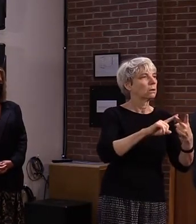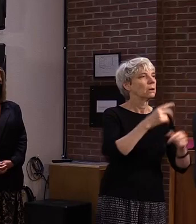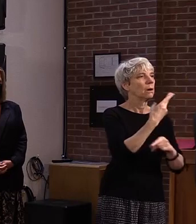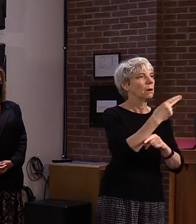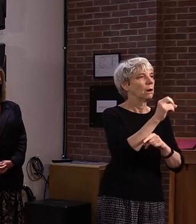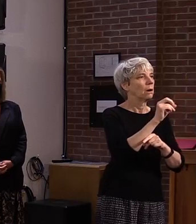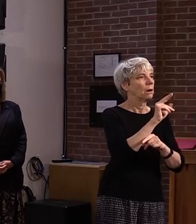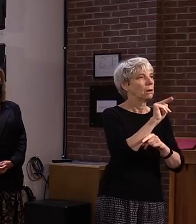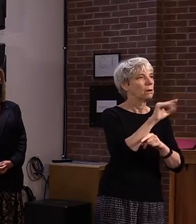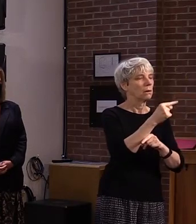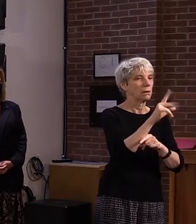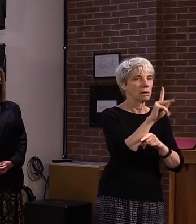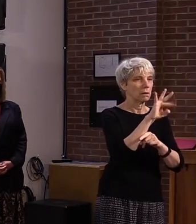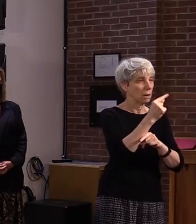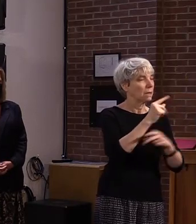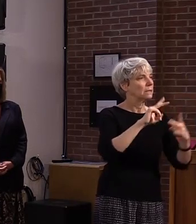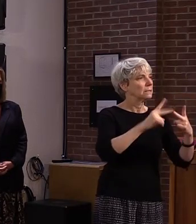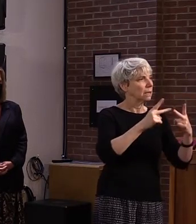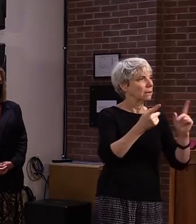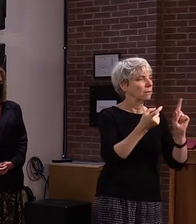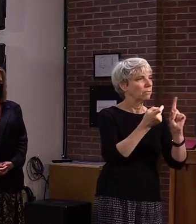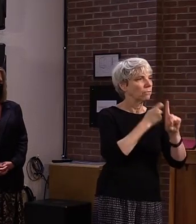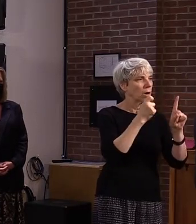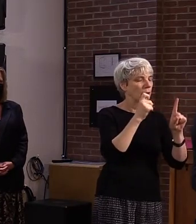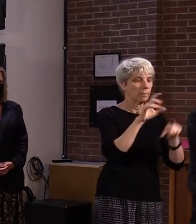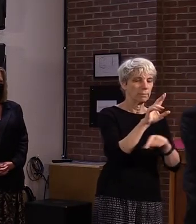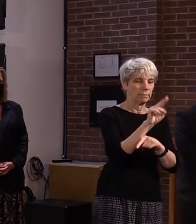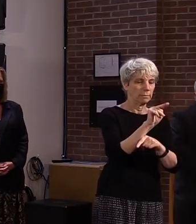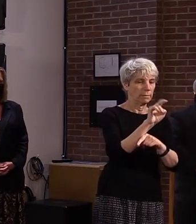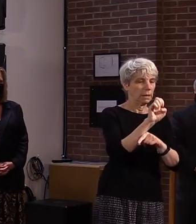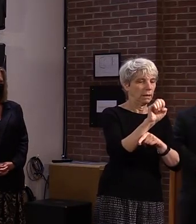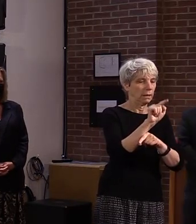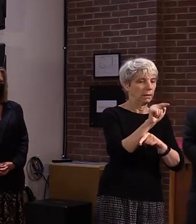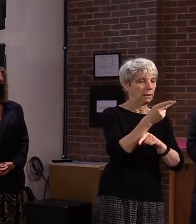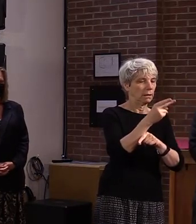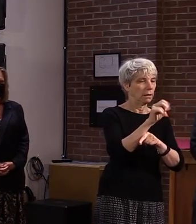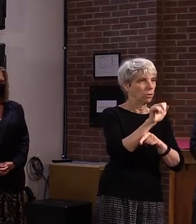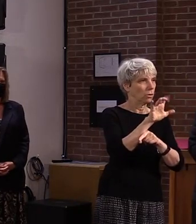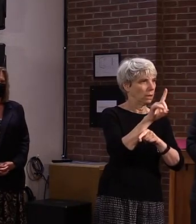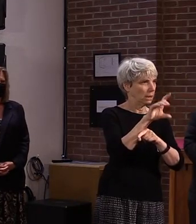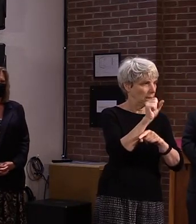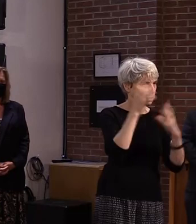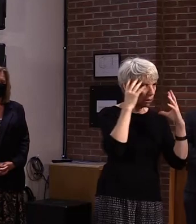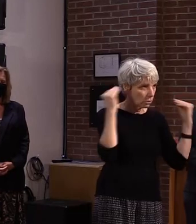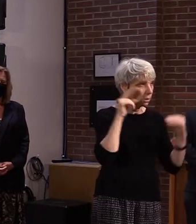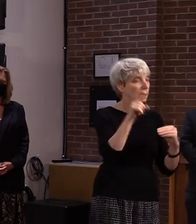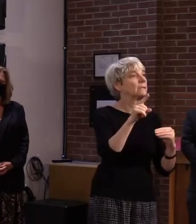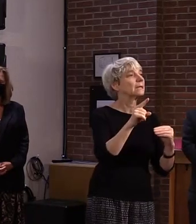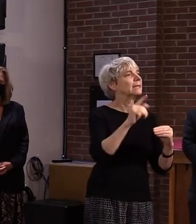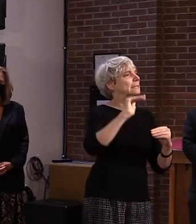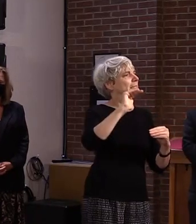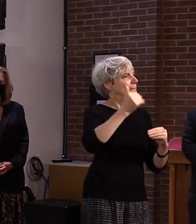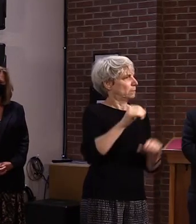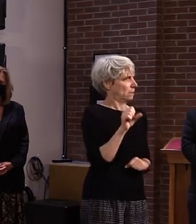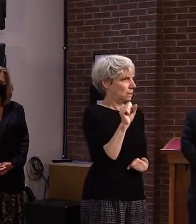that seems to reinforce that the answer is yes, but quite infrequently.